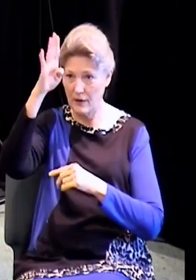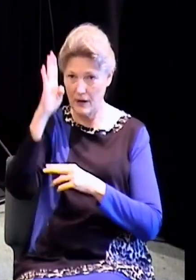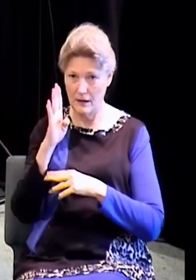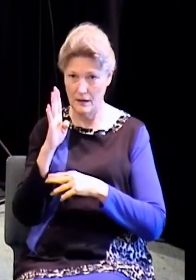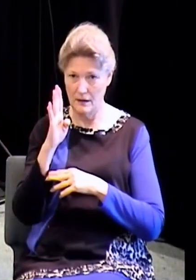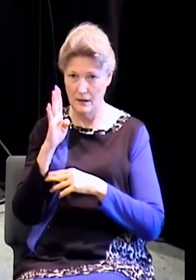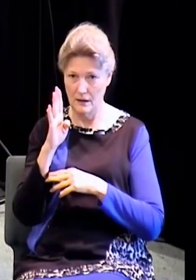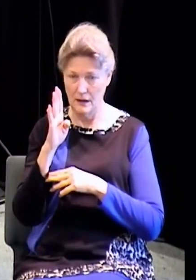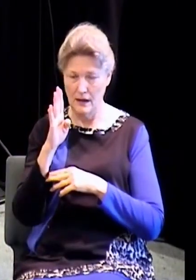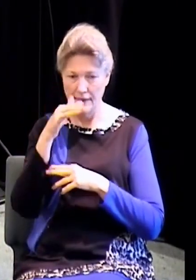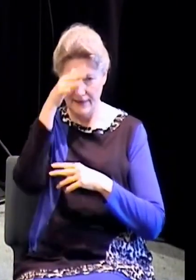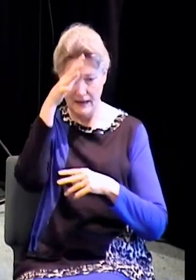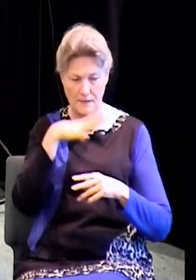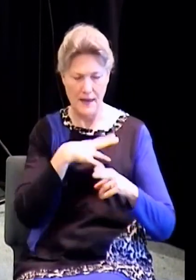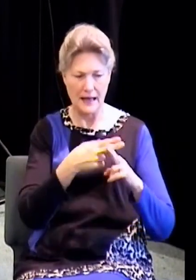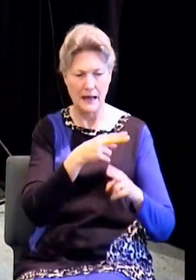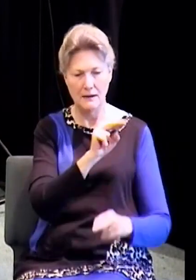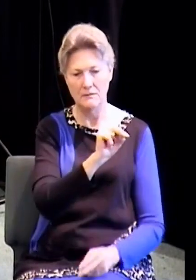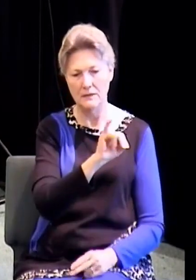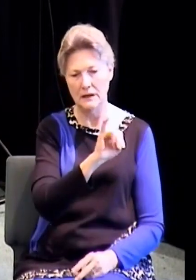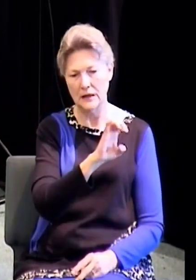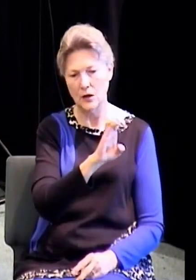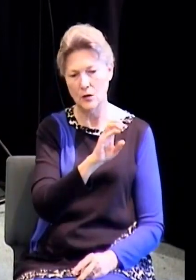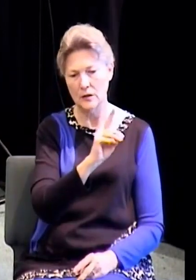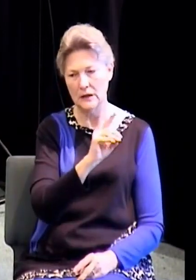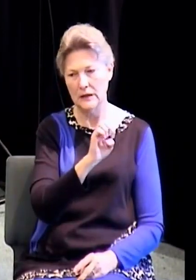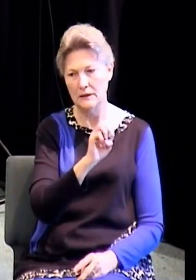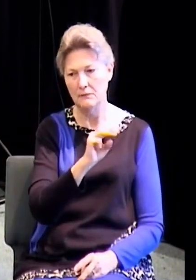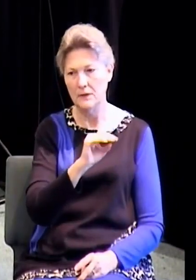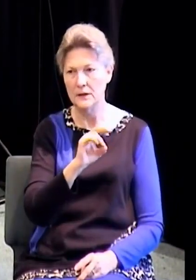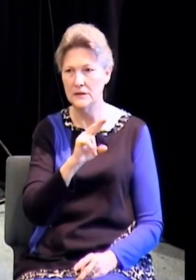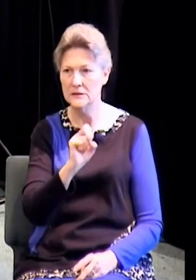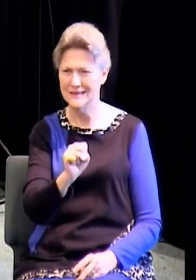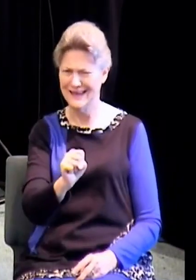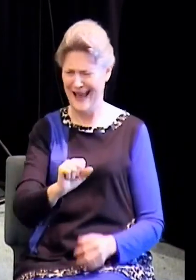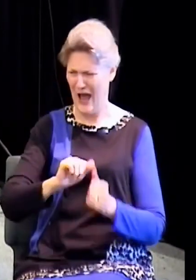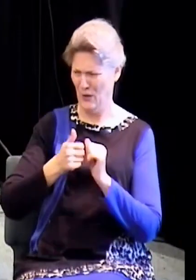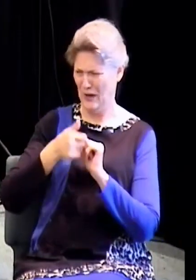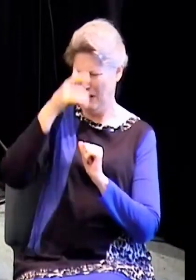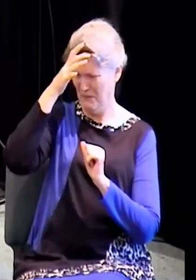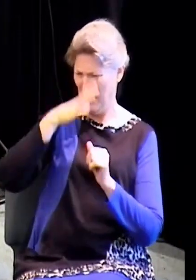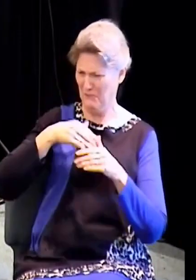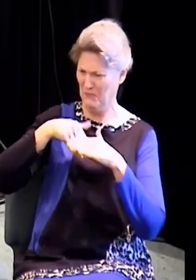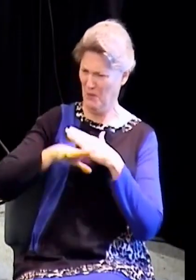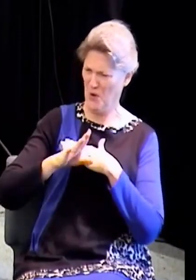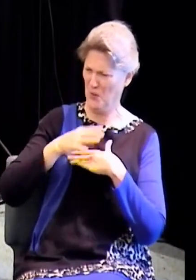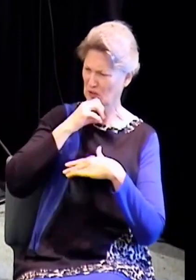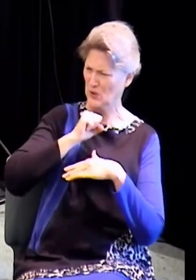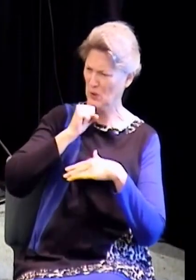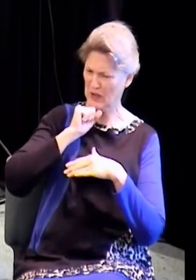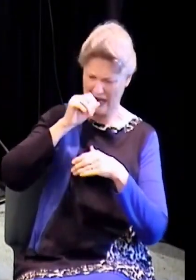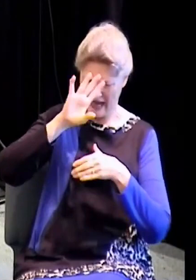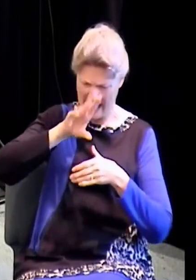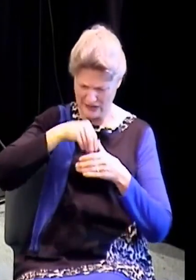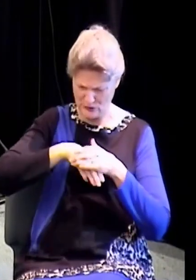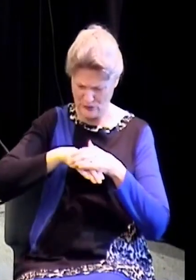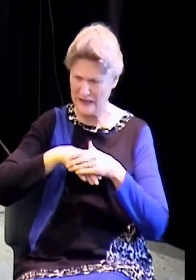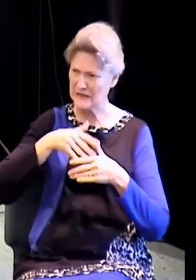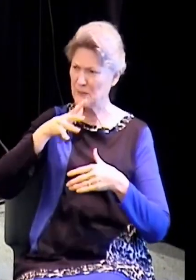Nicodemus saith unto him, How can a man be born when he is old? Can he enter the second time into his mother's